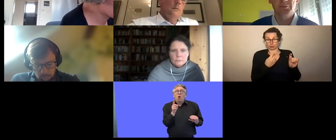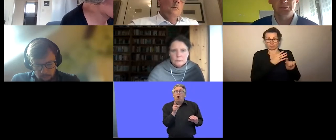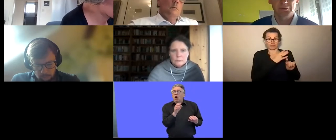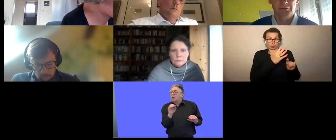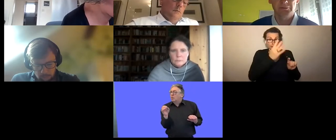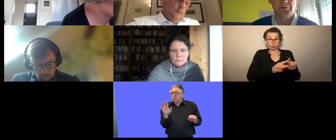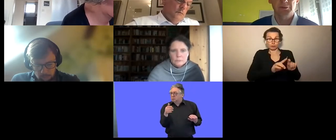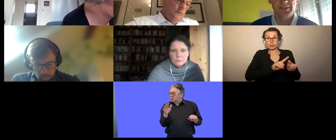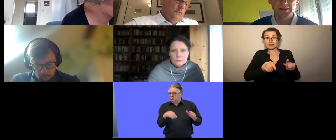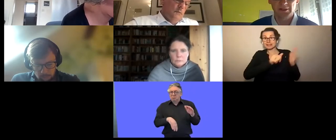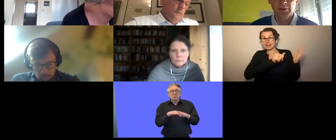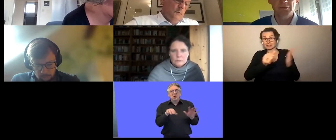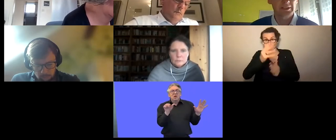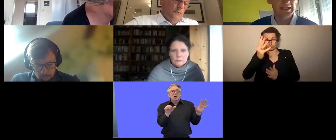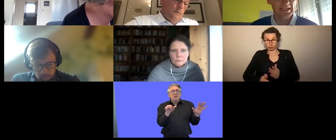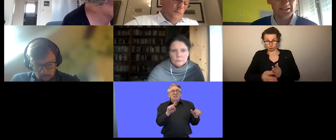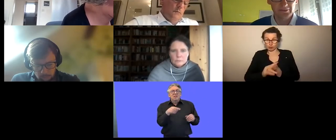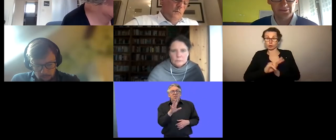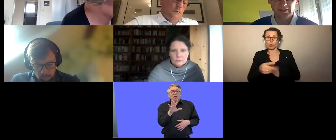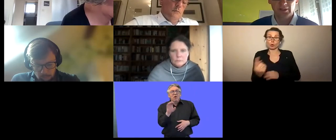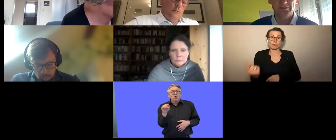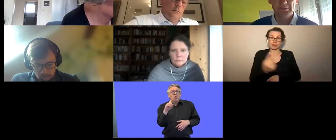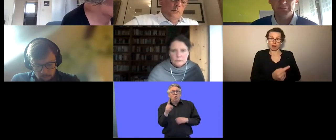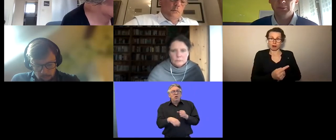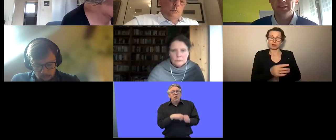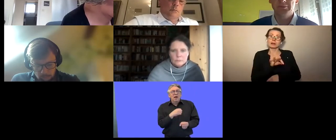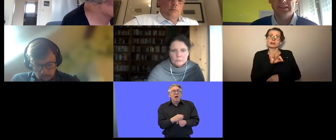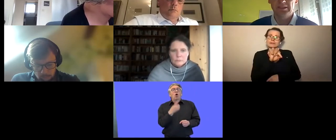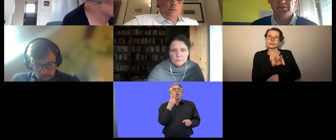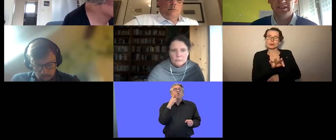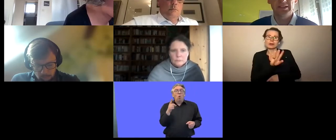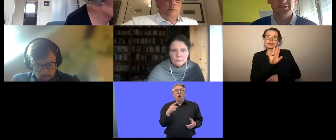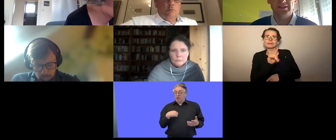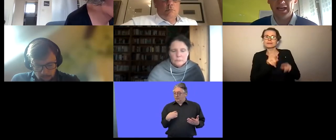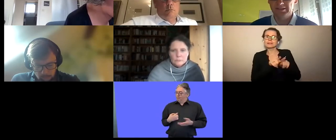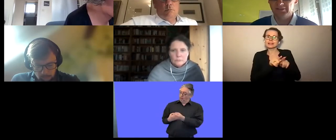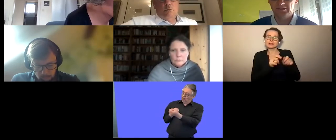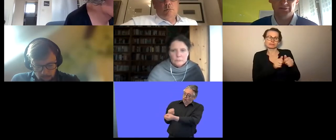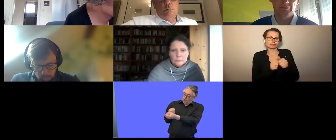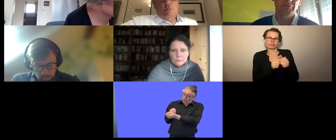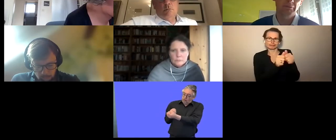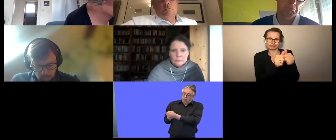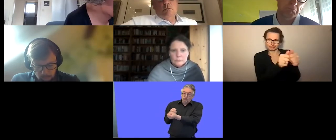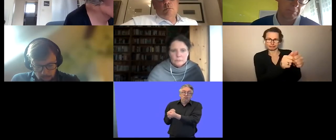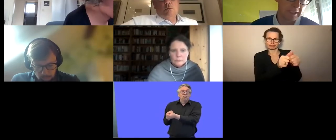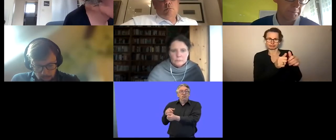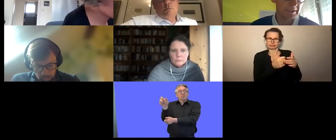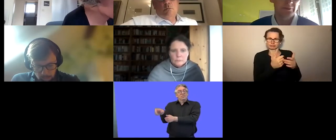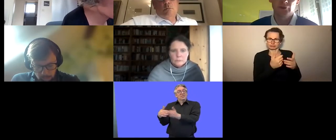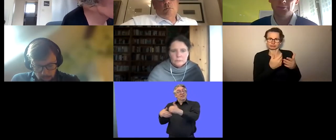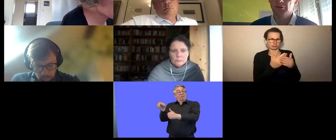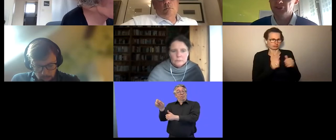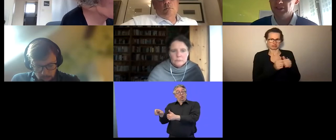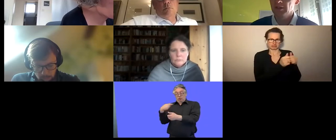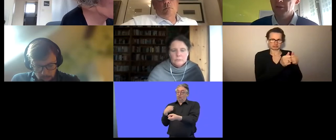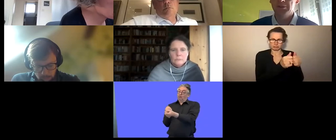per person per year for the guidance of people with disabilities and this guidance is can be